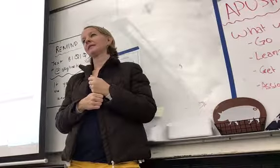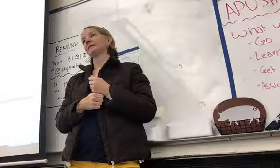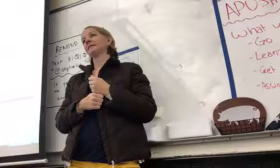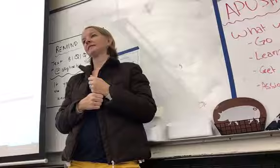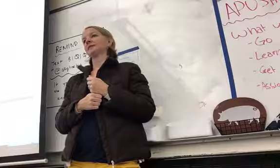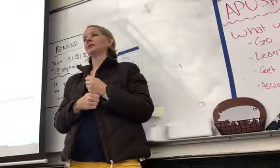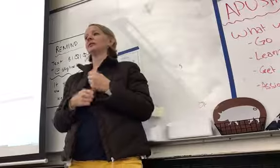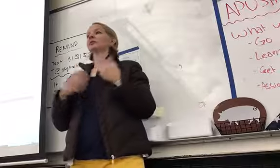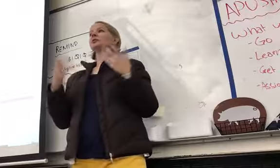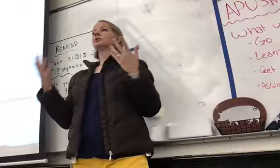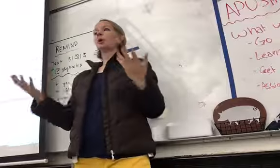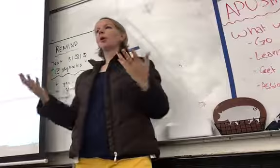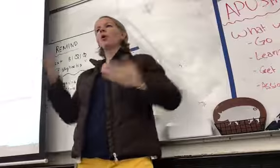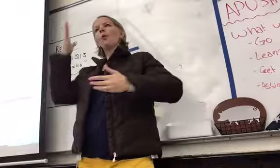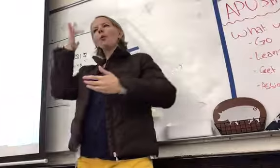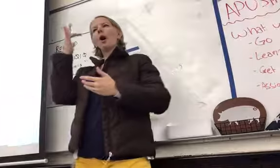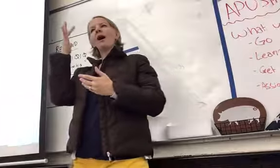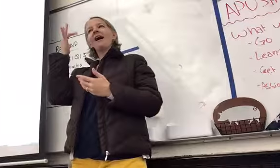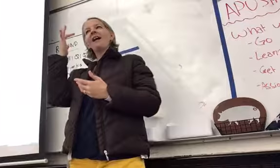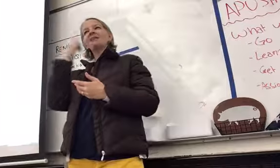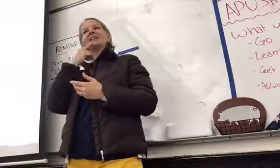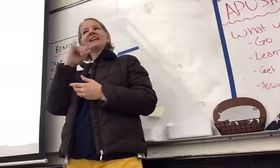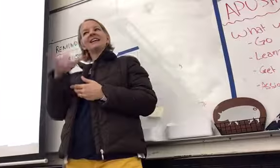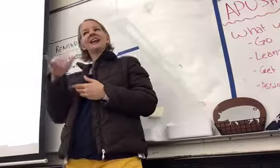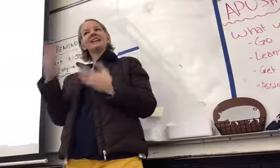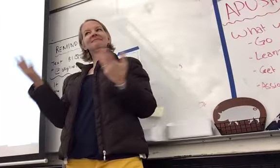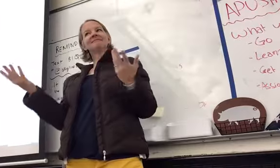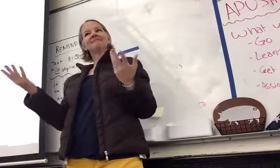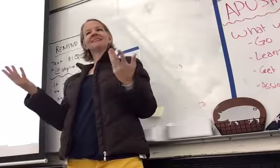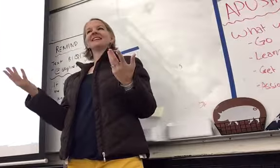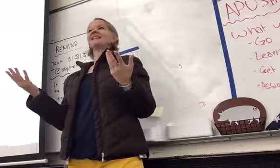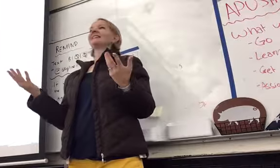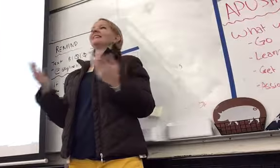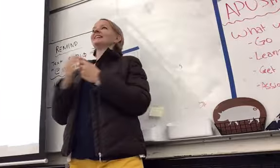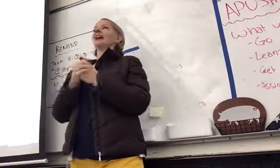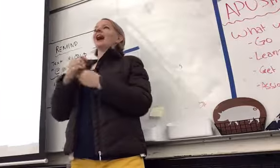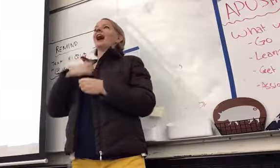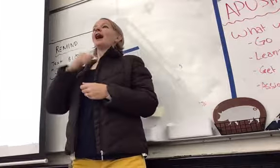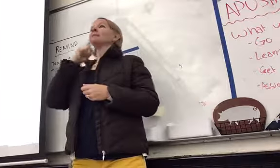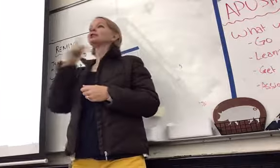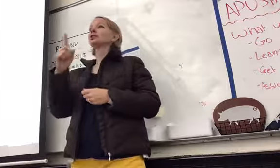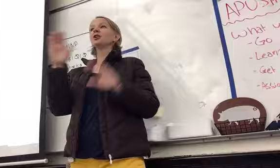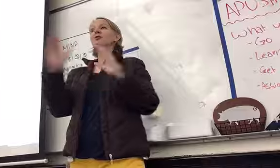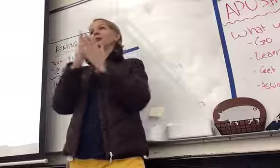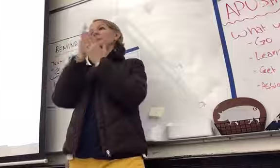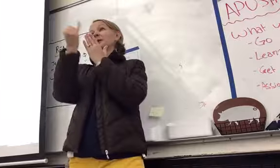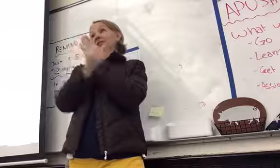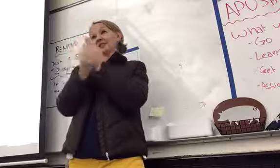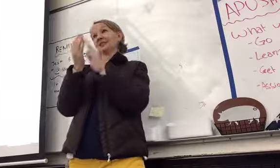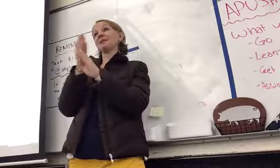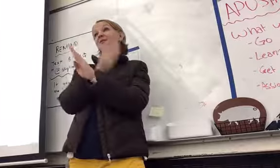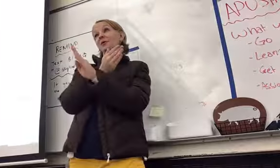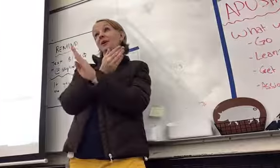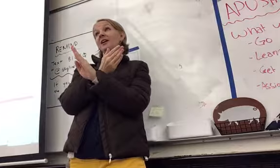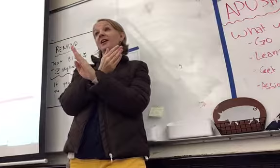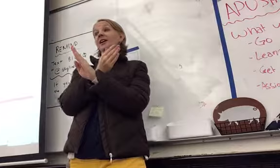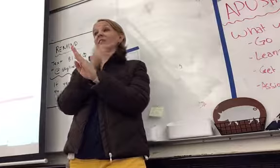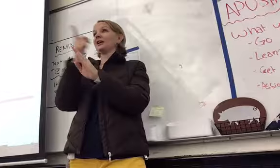Now, why I say this, okay? Now, I'm sure you guys have done projects before that you have worked hours